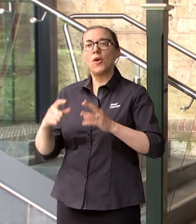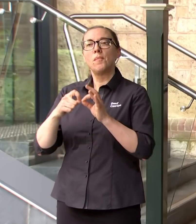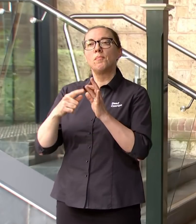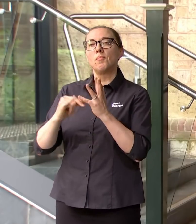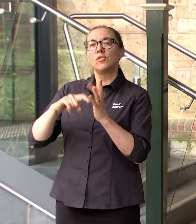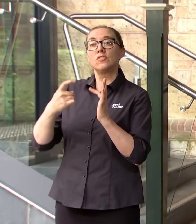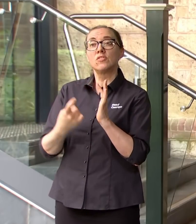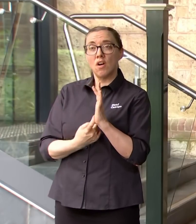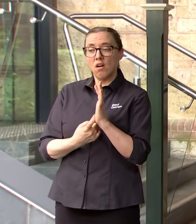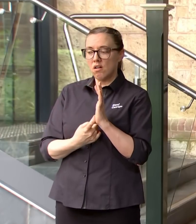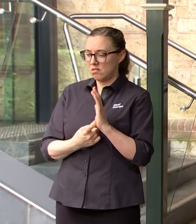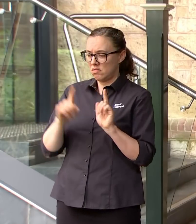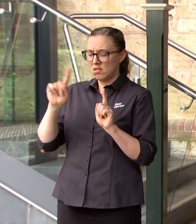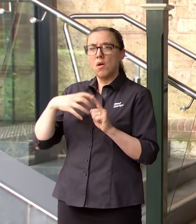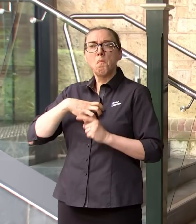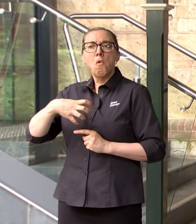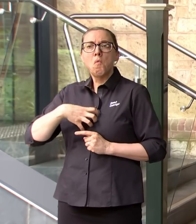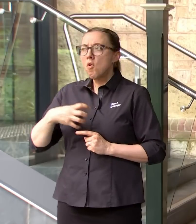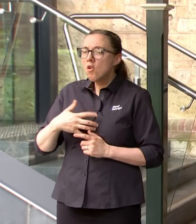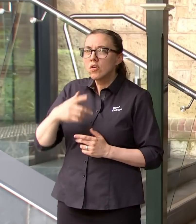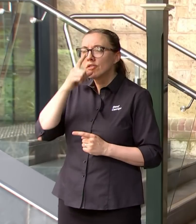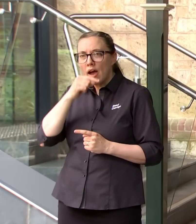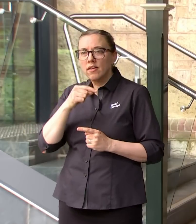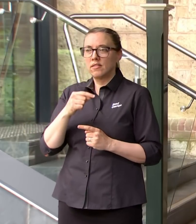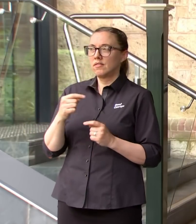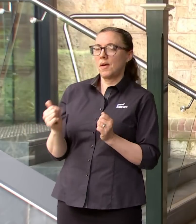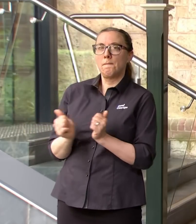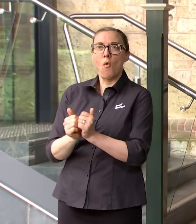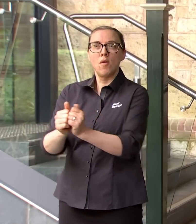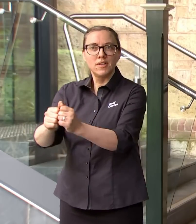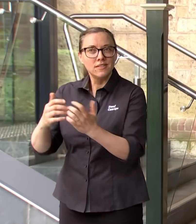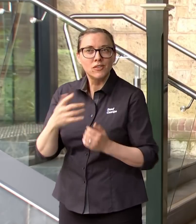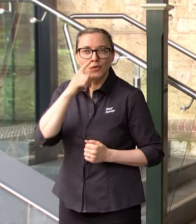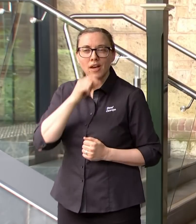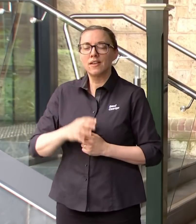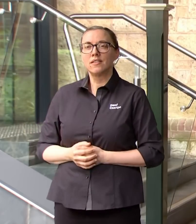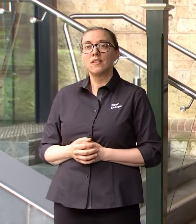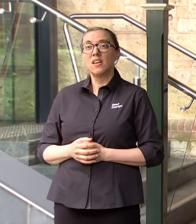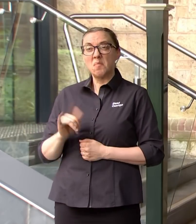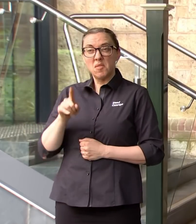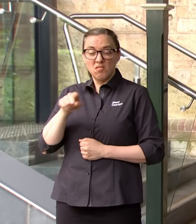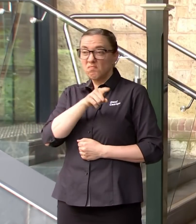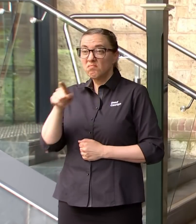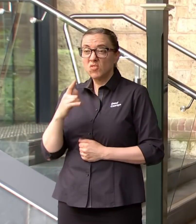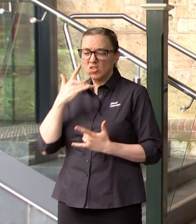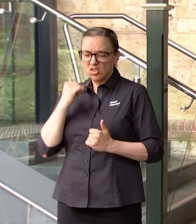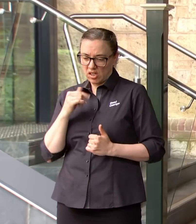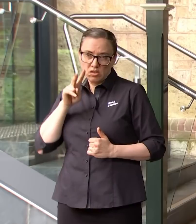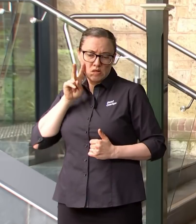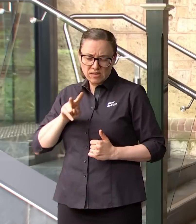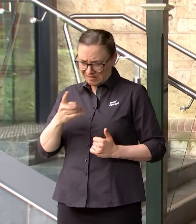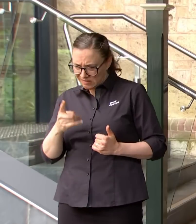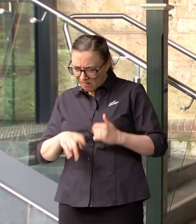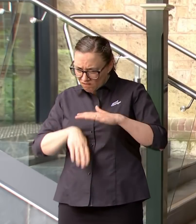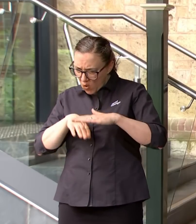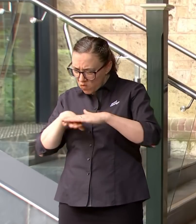additional appointments and people will be able to go online and refresh. They might have checked two days ago there wasn't one convenient